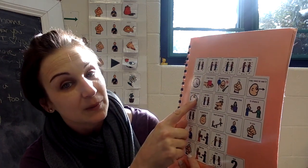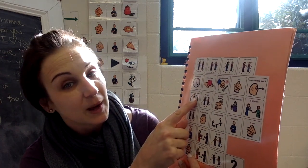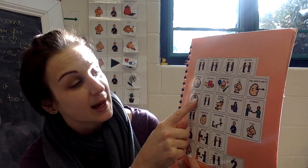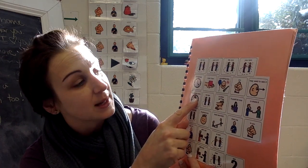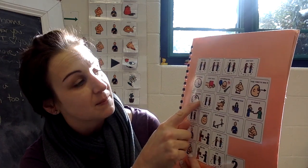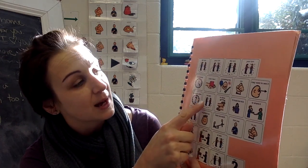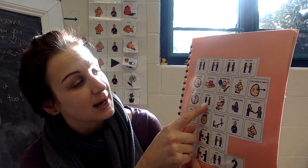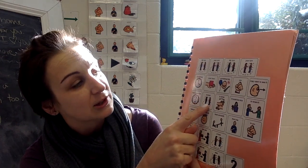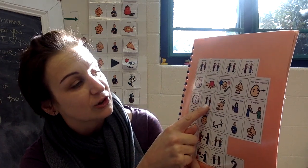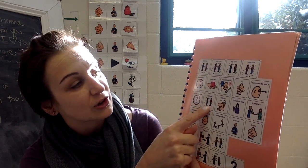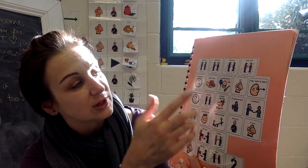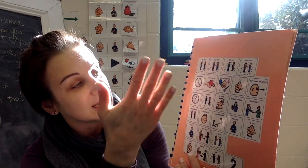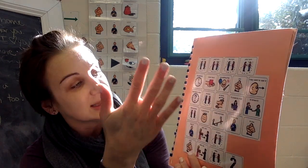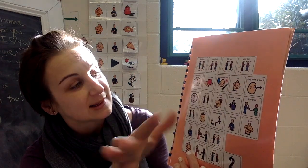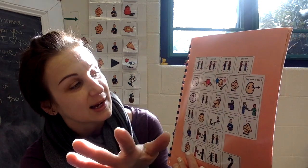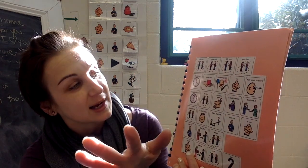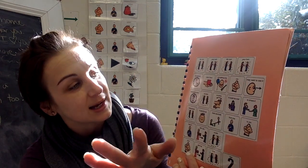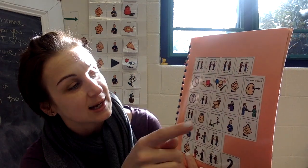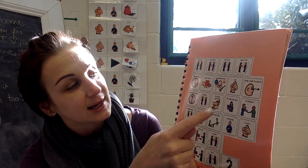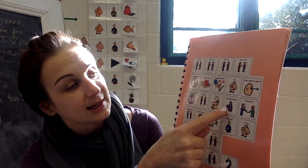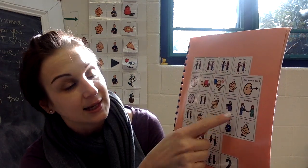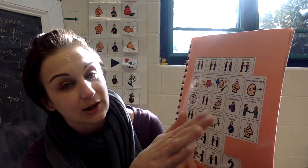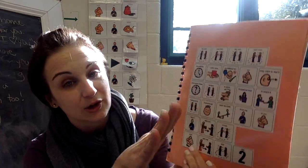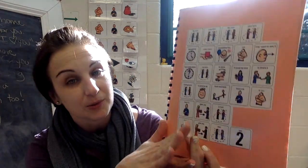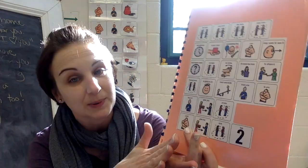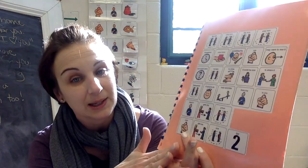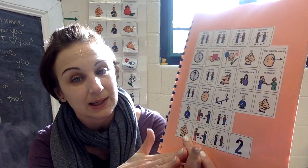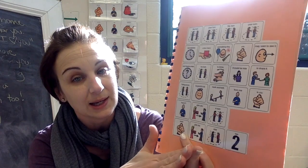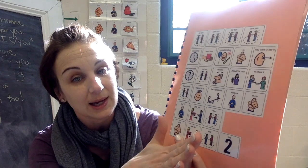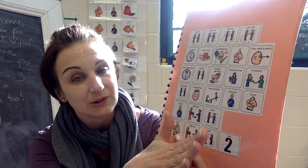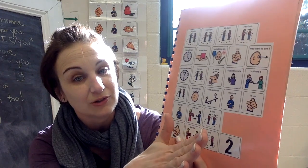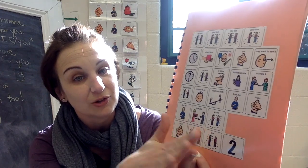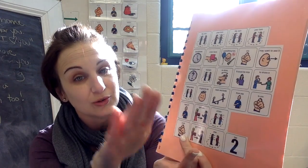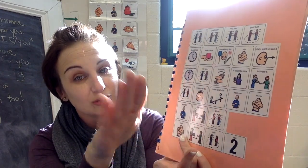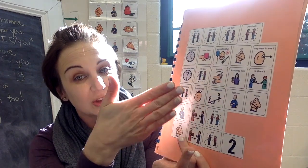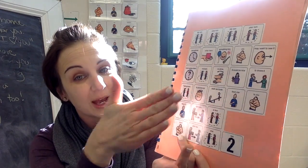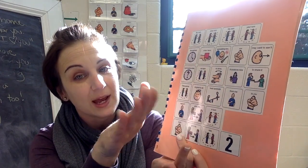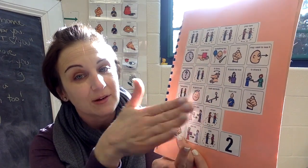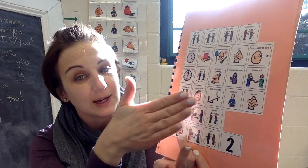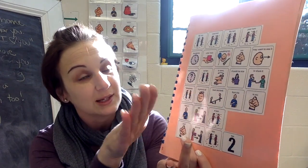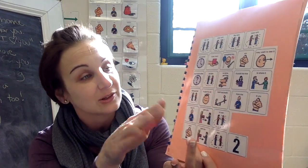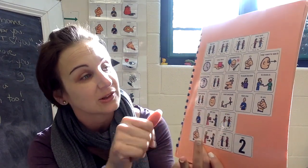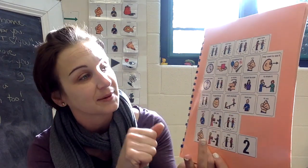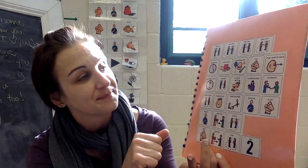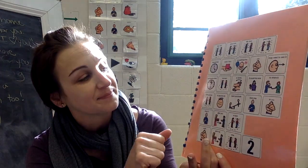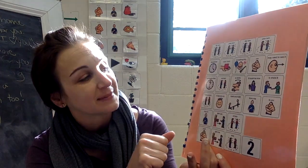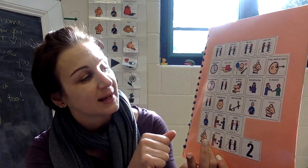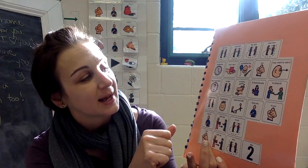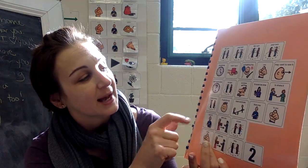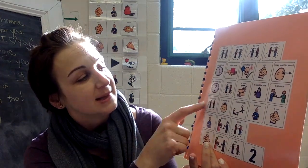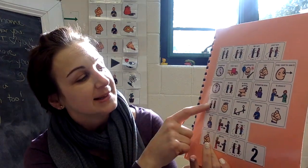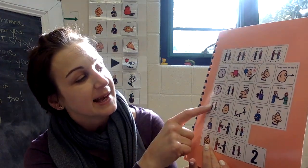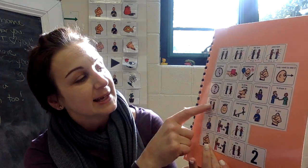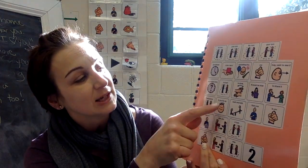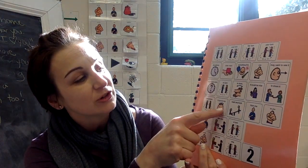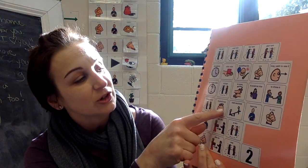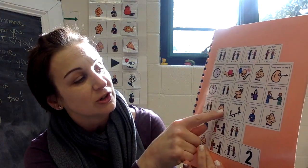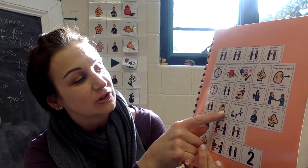when my turn is done, it could be nice to share it. Taking turns